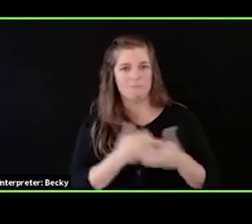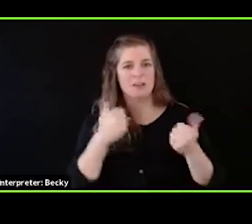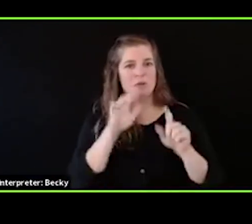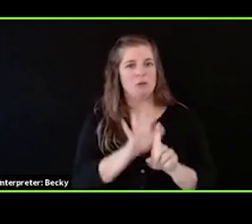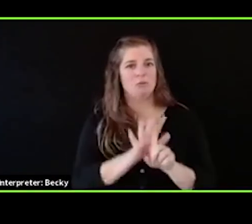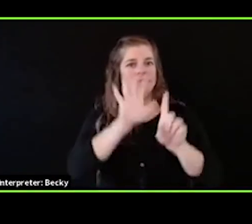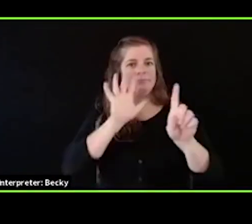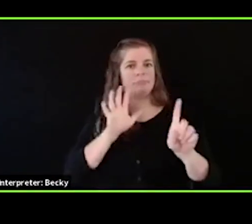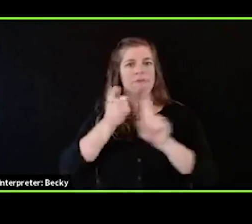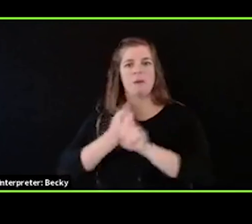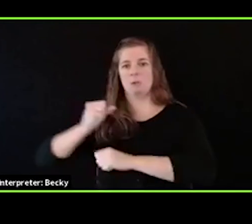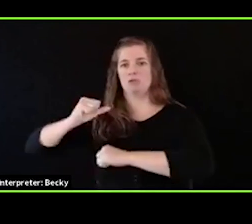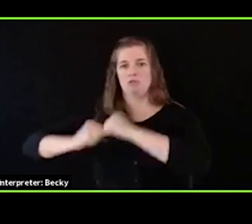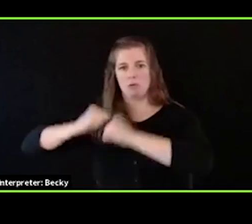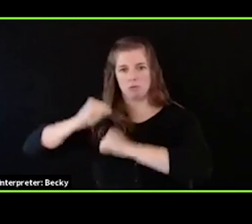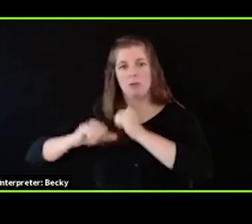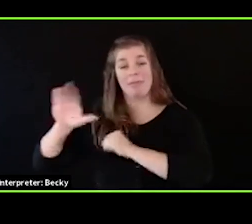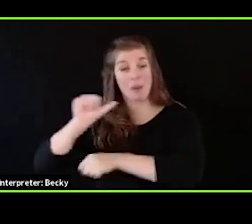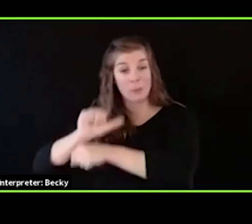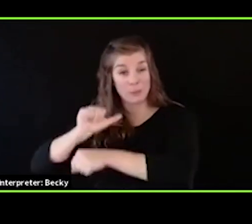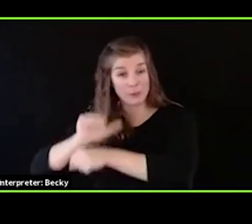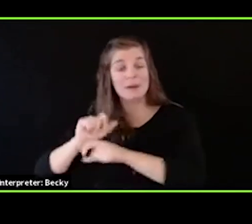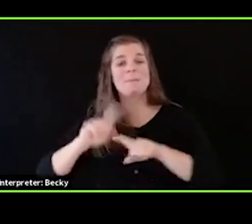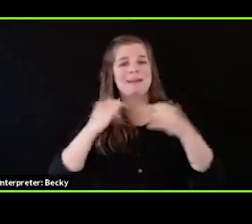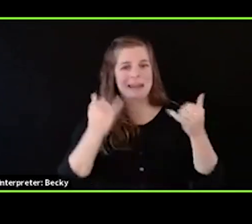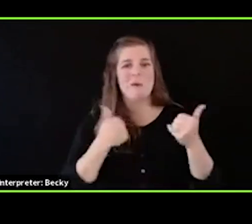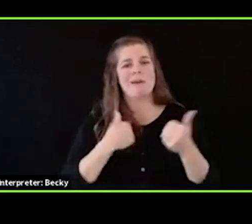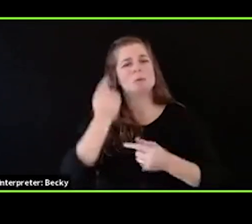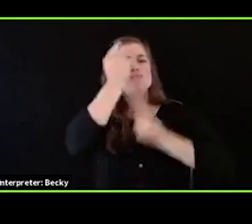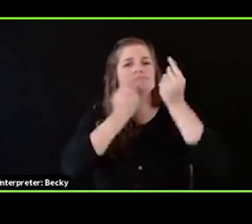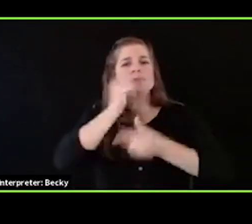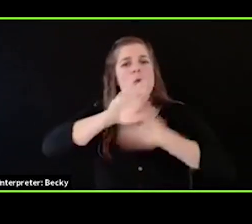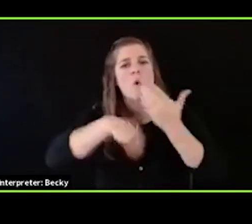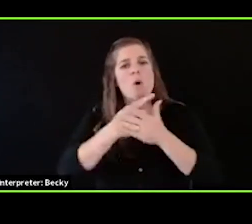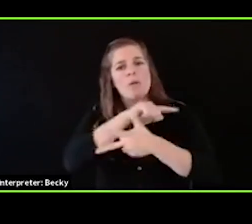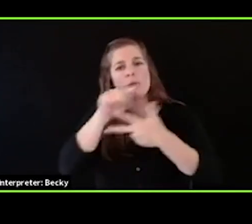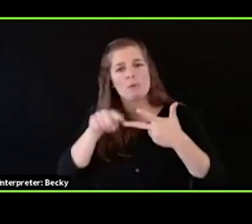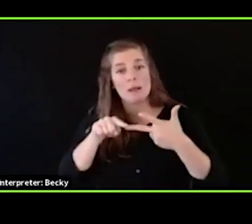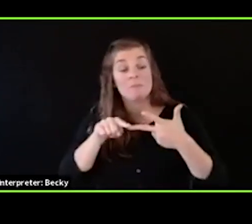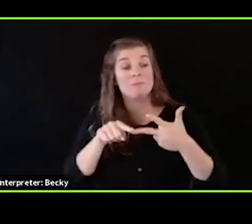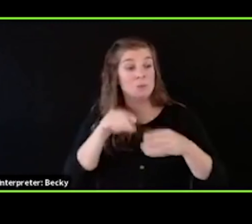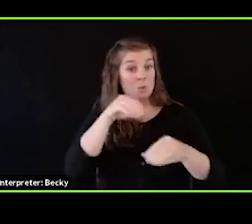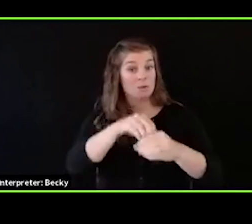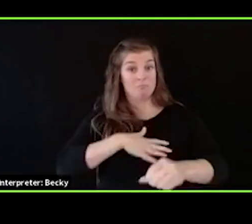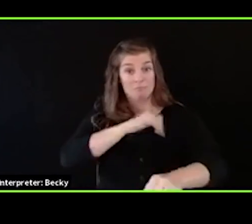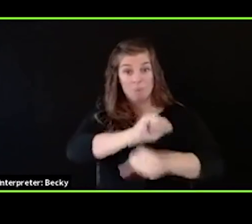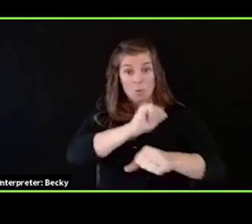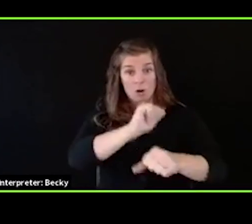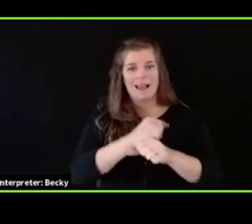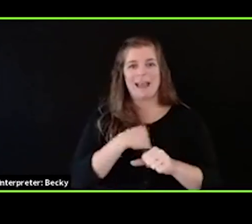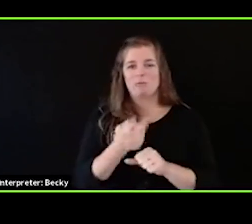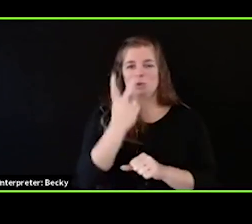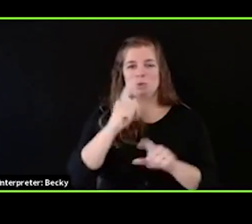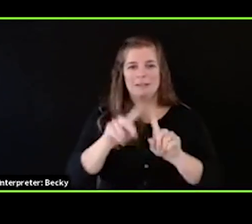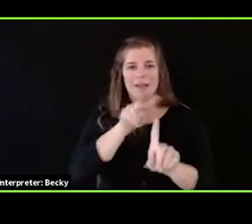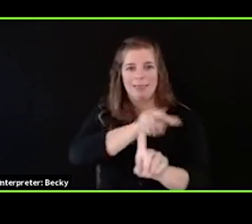from the structural work. But I think it's really important to consider all three. And in that work, I bring two lenses to this. One